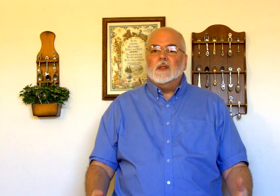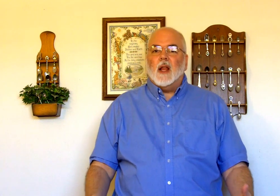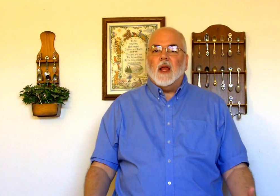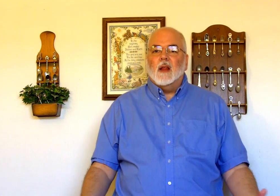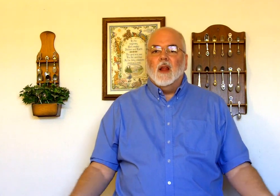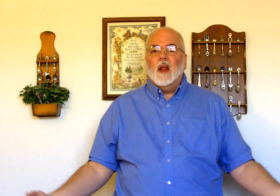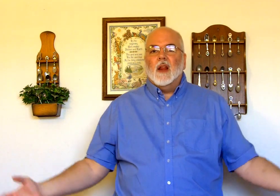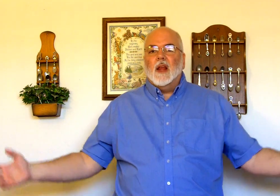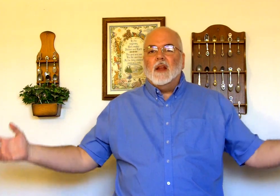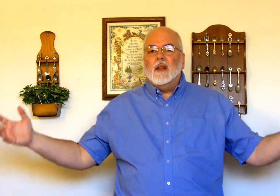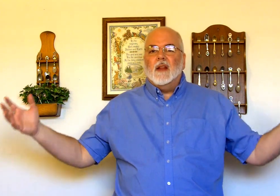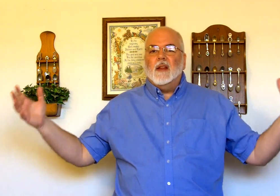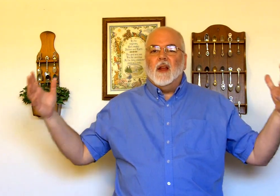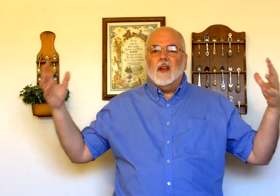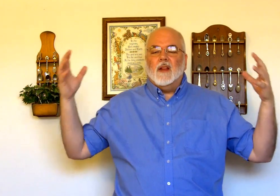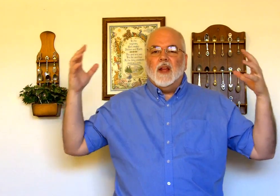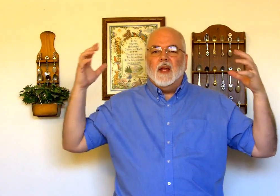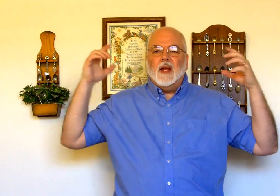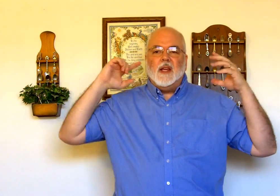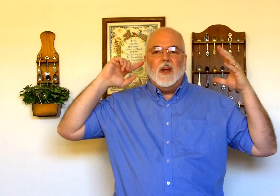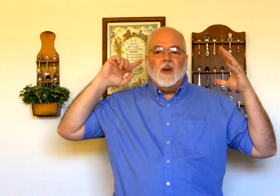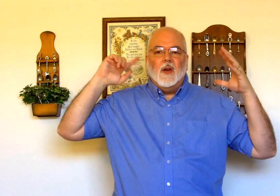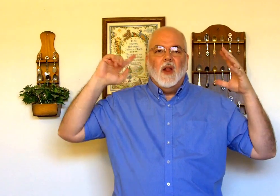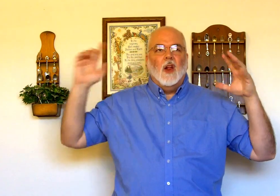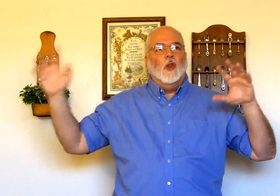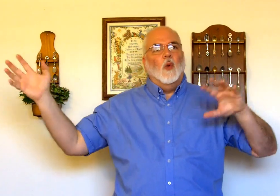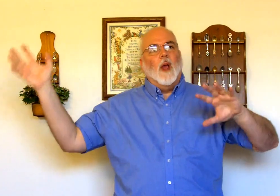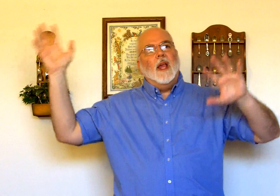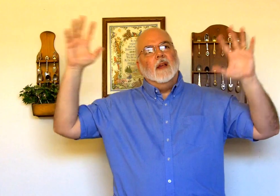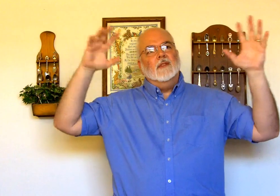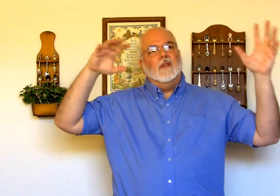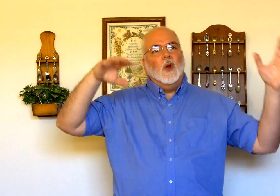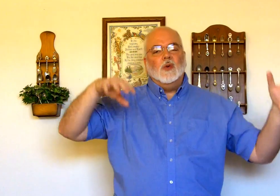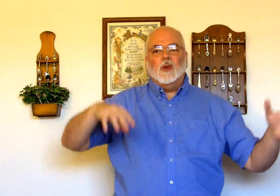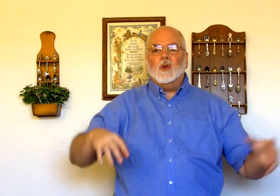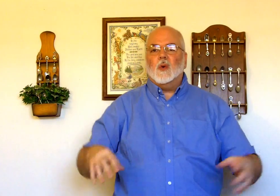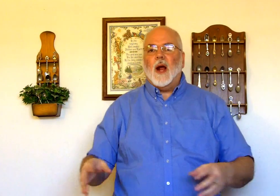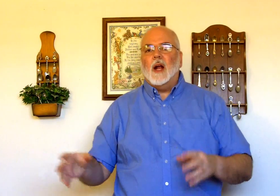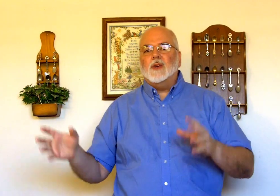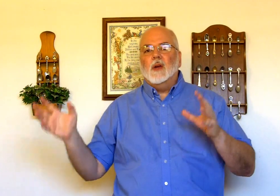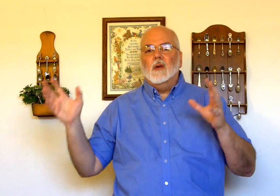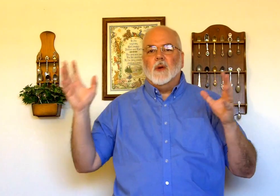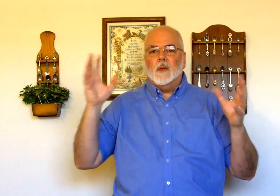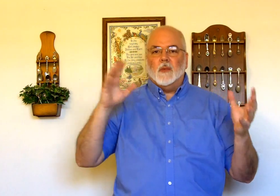like he can hear the waves of an ocean crashing over him